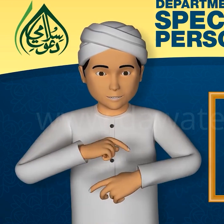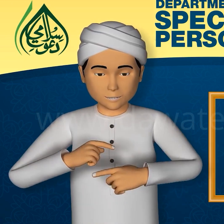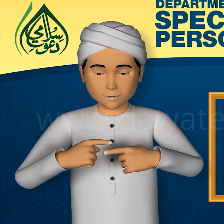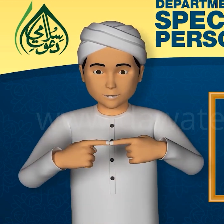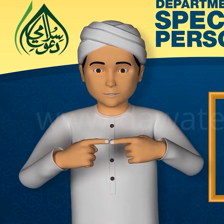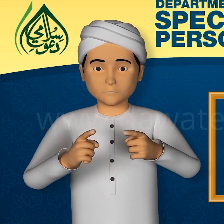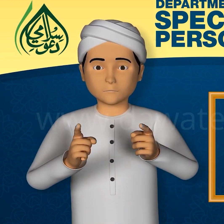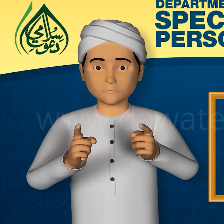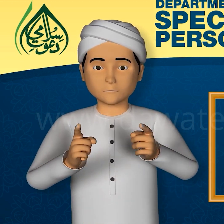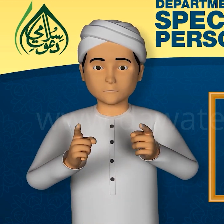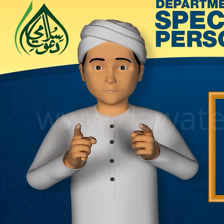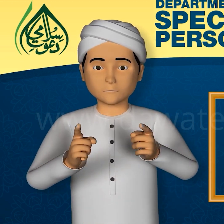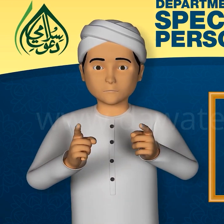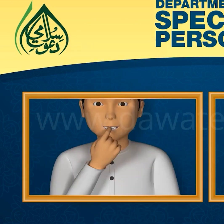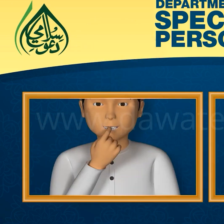Haddi ka tootna,